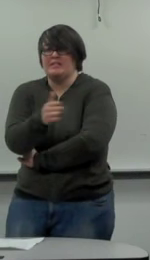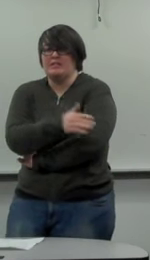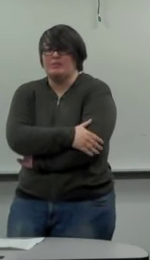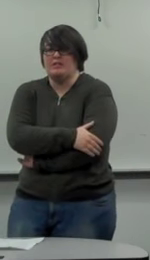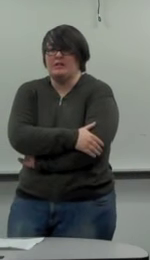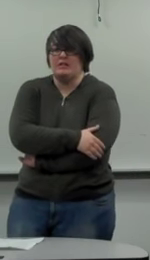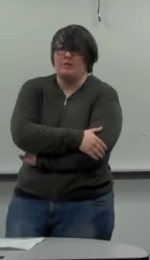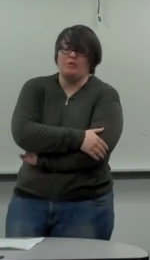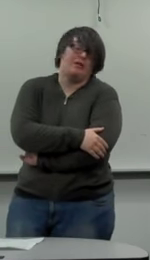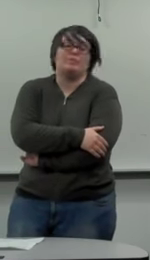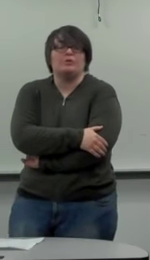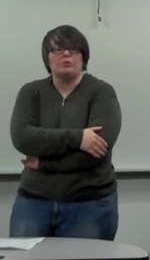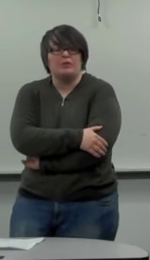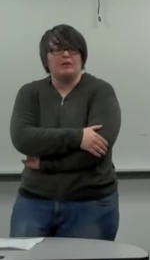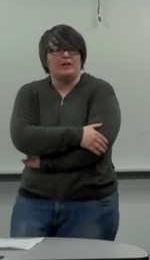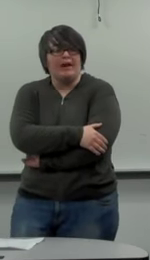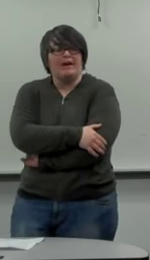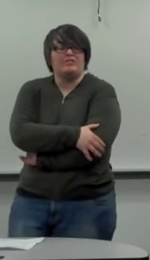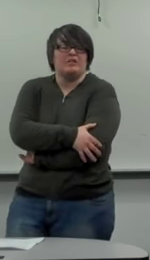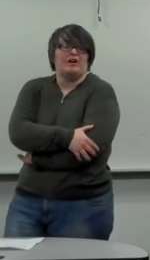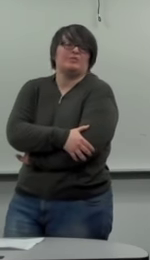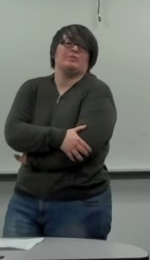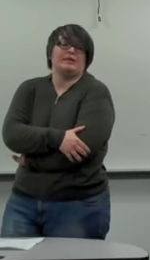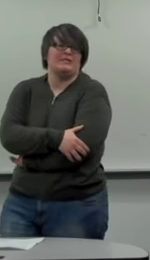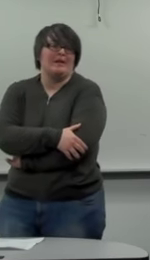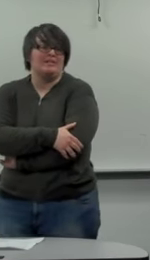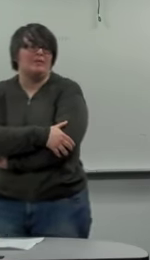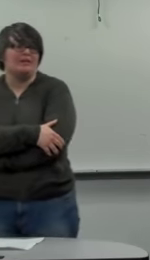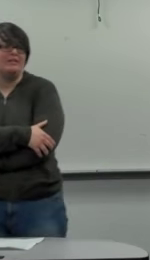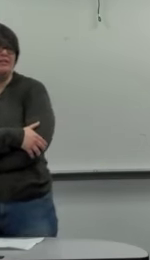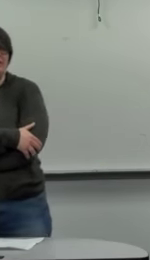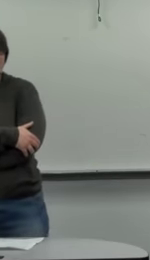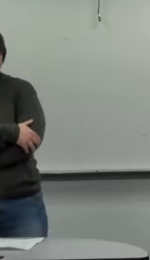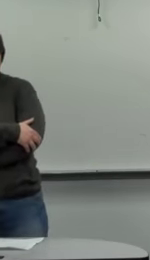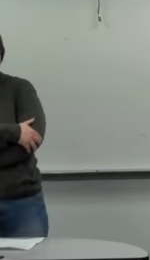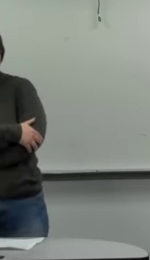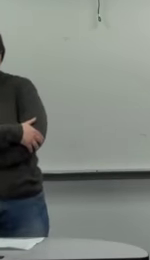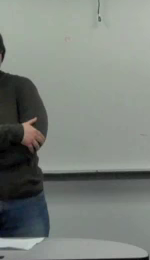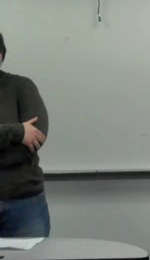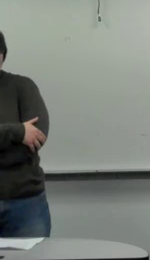30 to 60 percent of all the people in the world have toxoplasm antibodies.